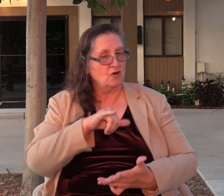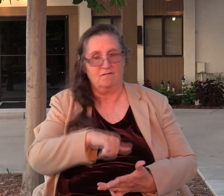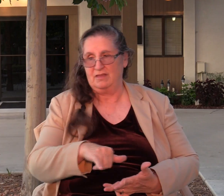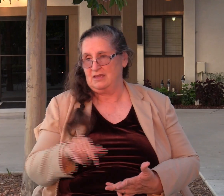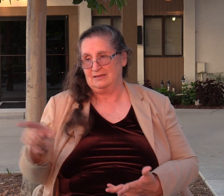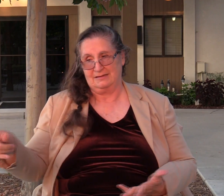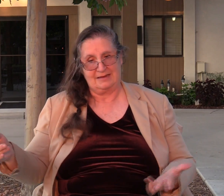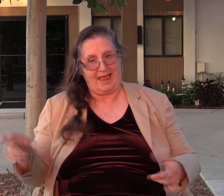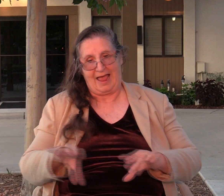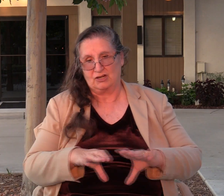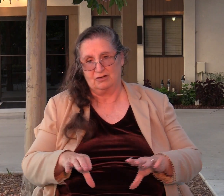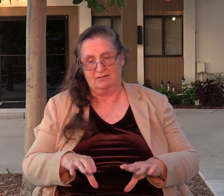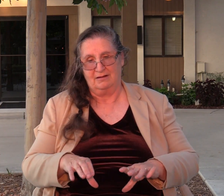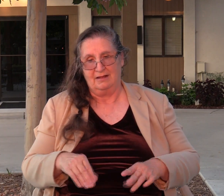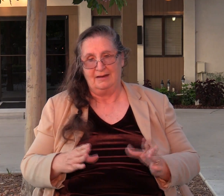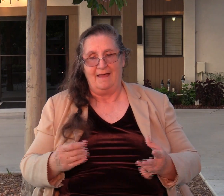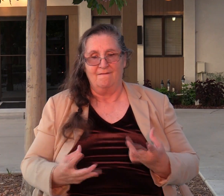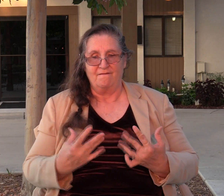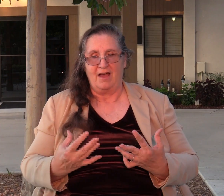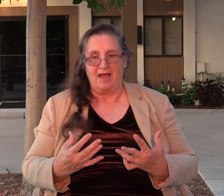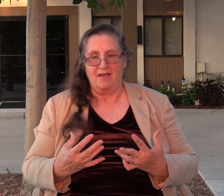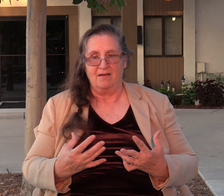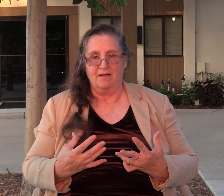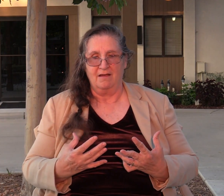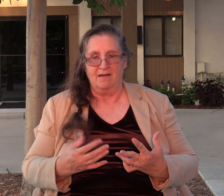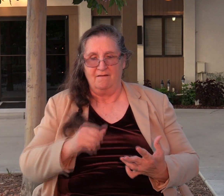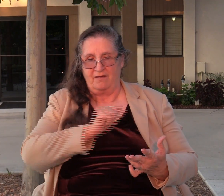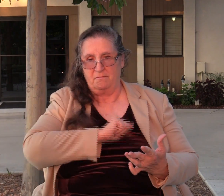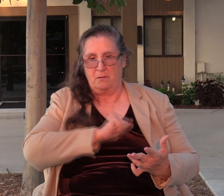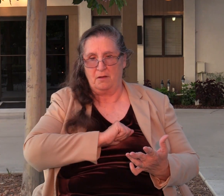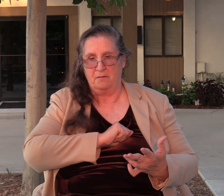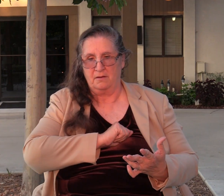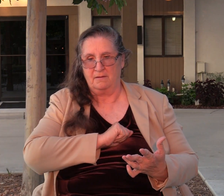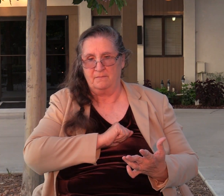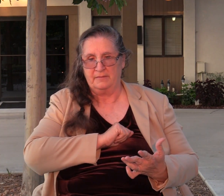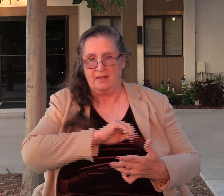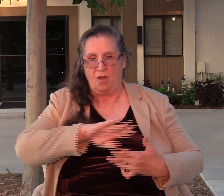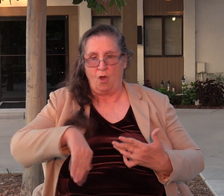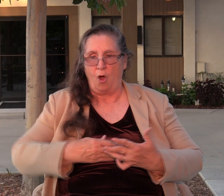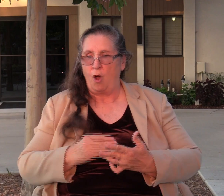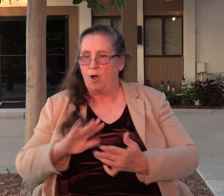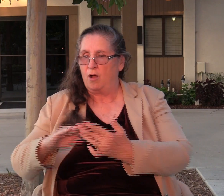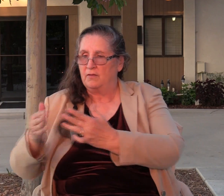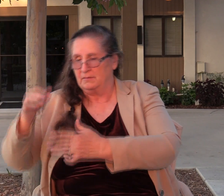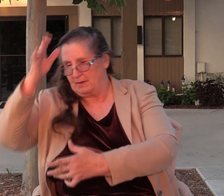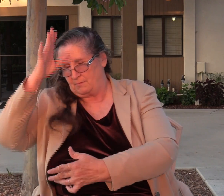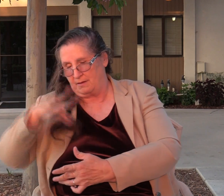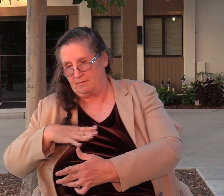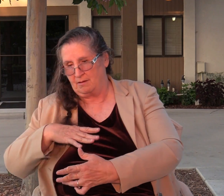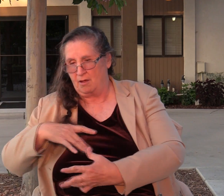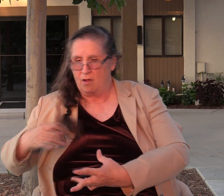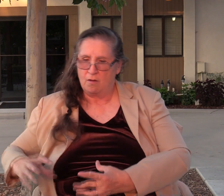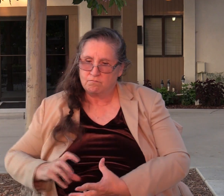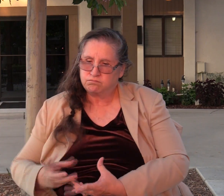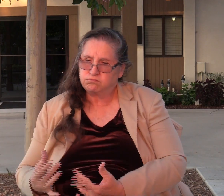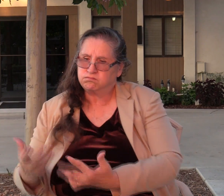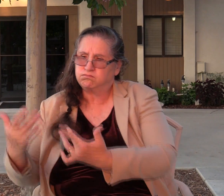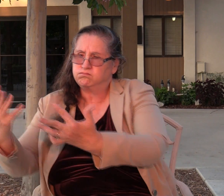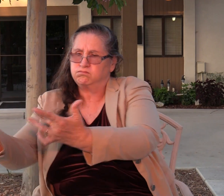did, let fire come from Abimelech and devour the men of Shechem and Beth Milo and let fire come from the